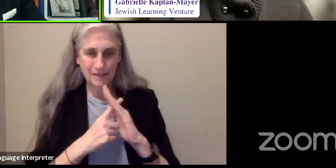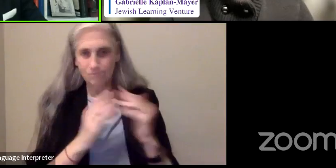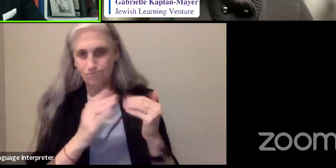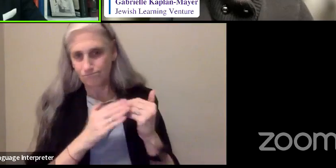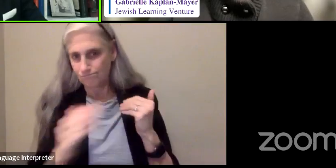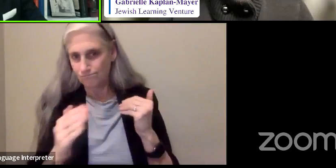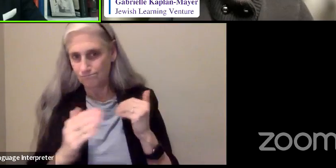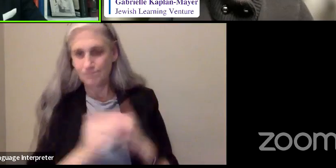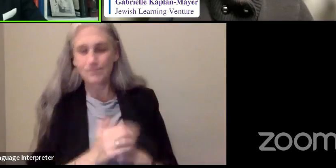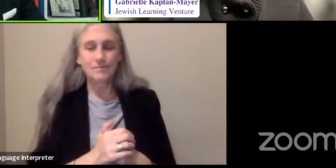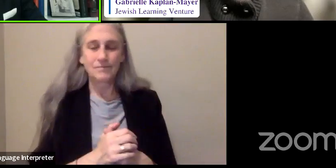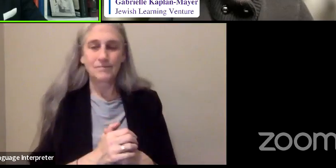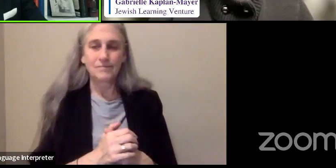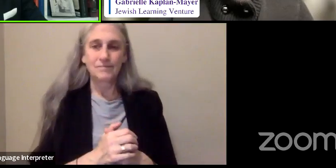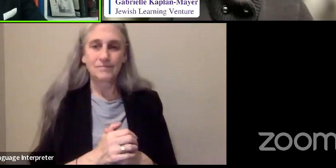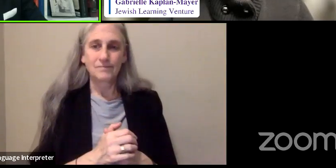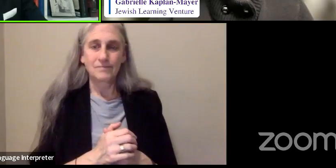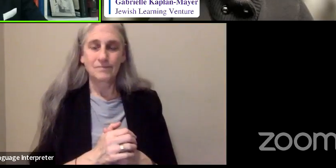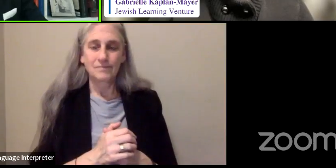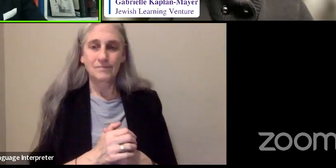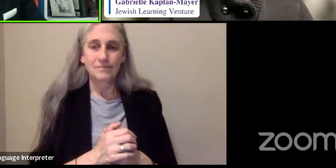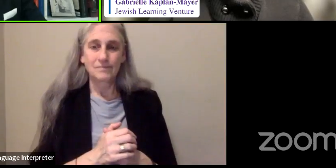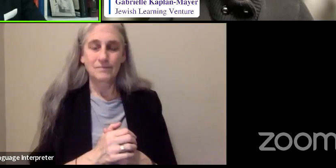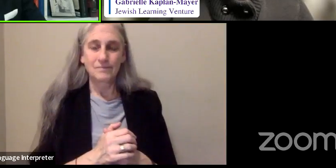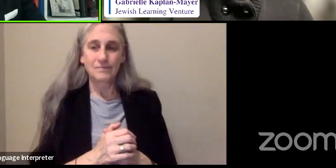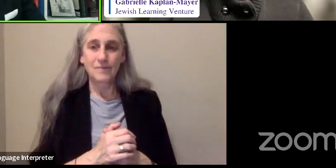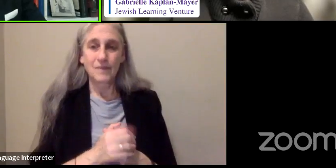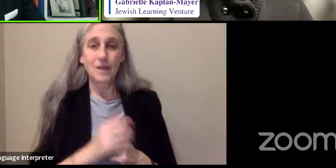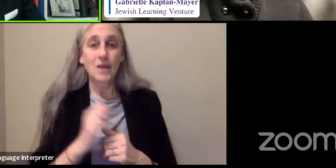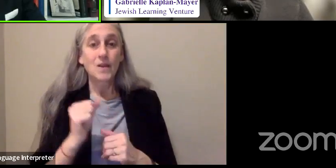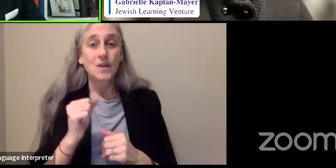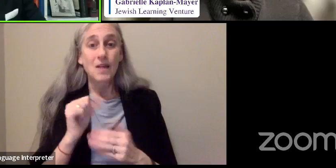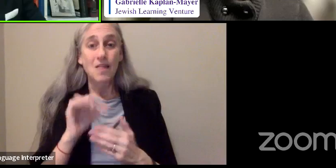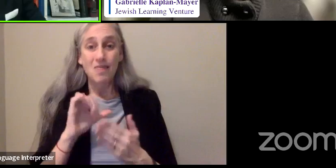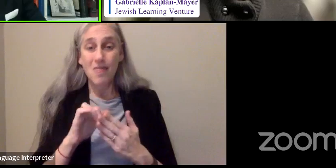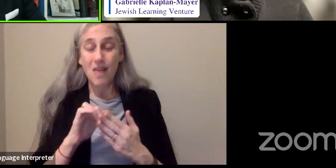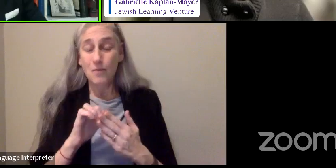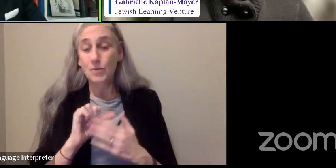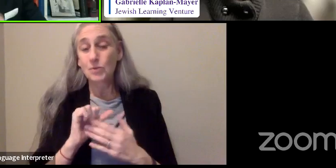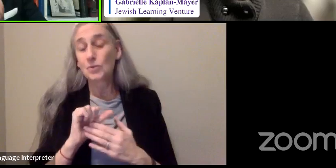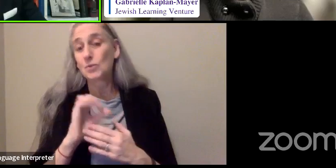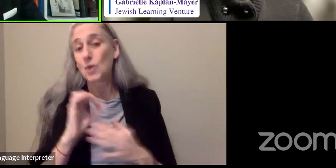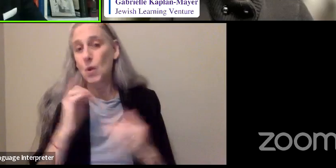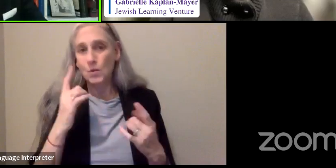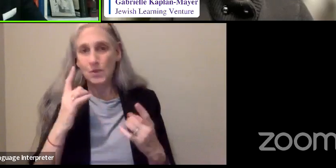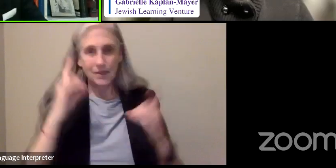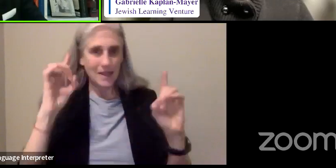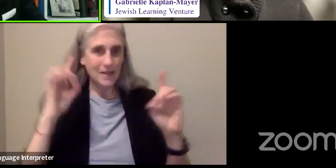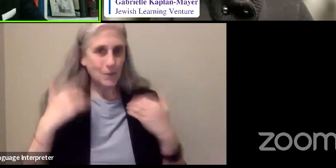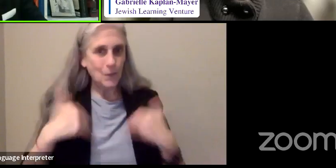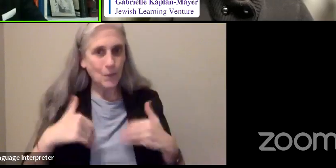And, it turned out to be so successful. And, by that I mean,